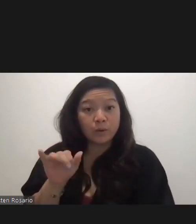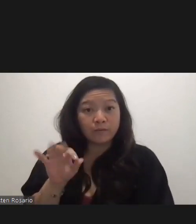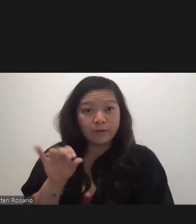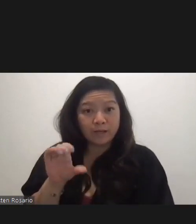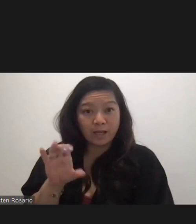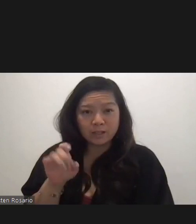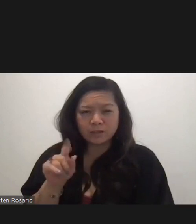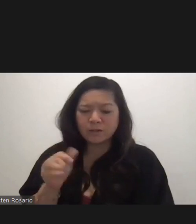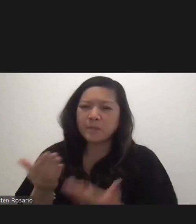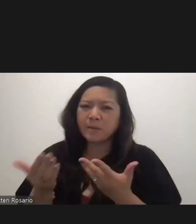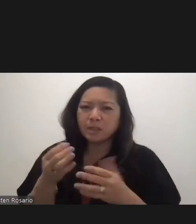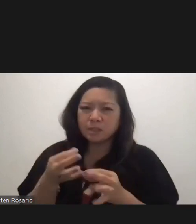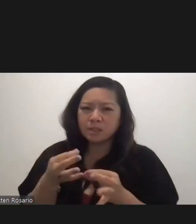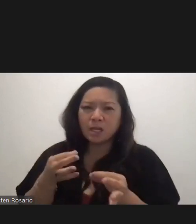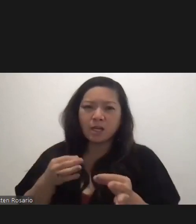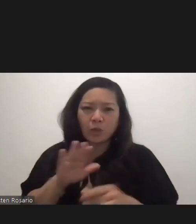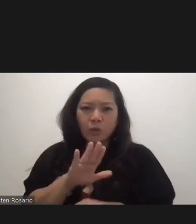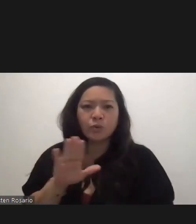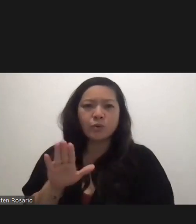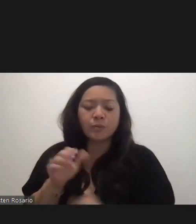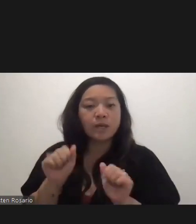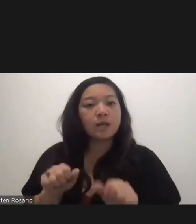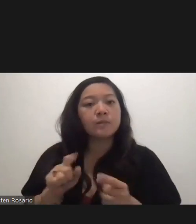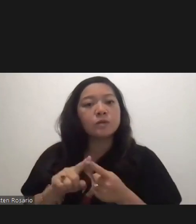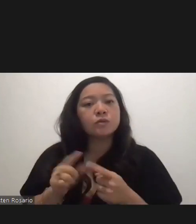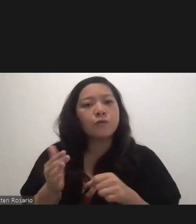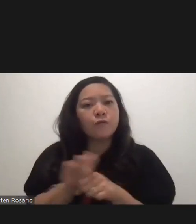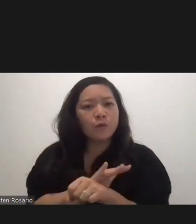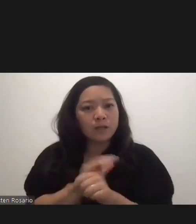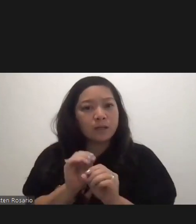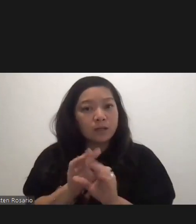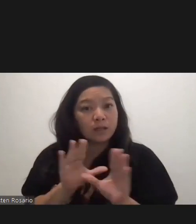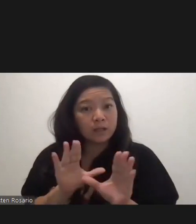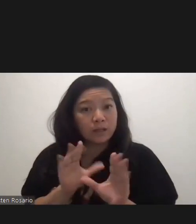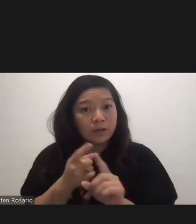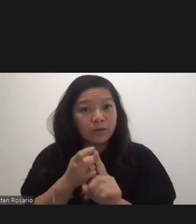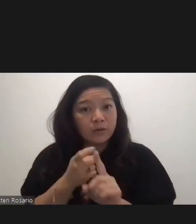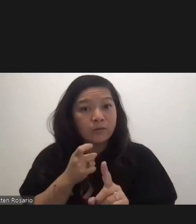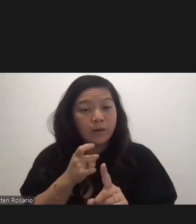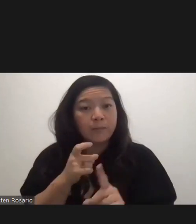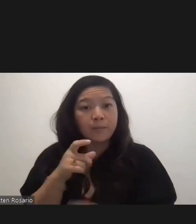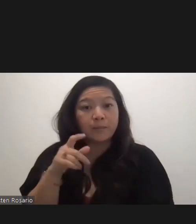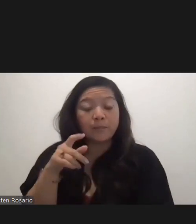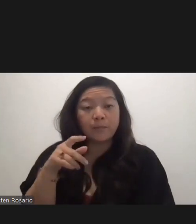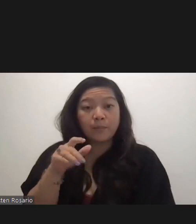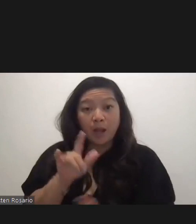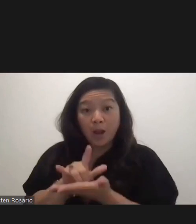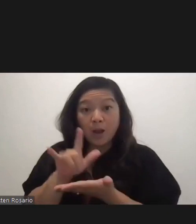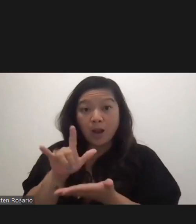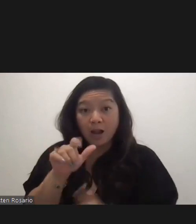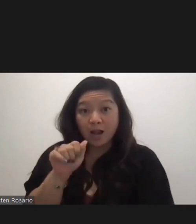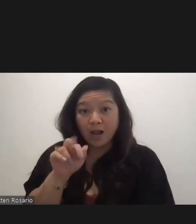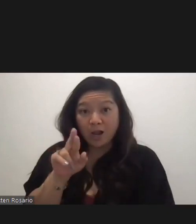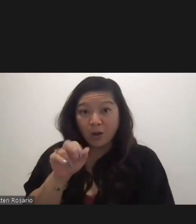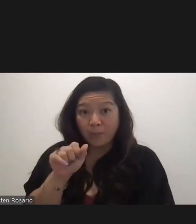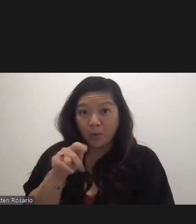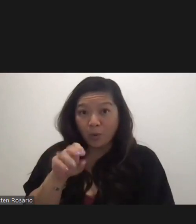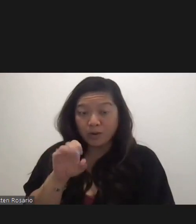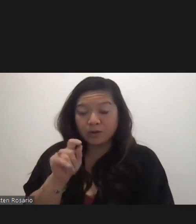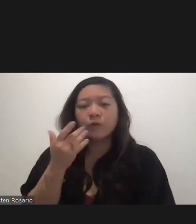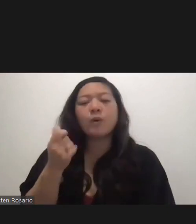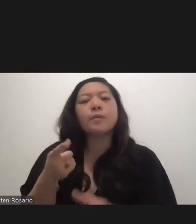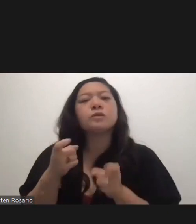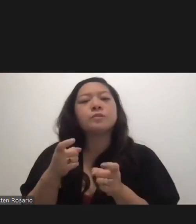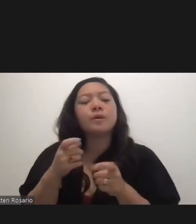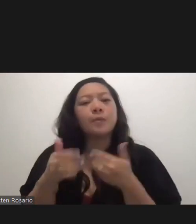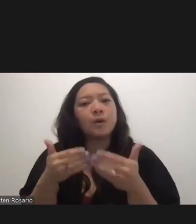you being able to fully clear from the port. So, if you want a more expedient process, if did